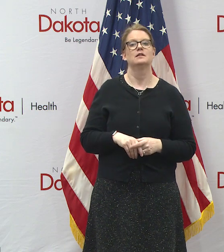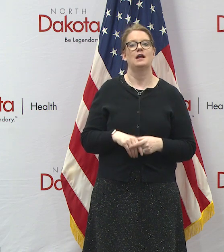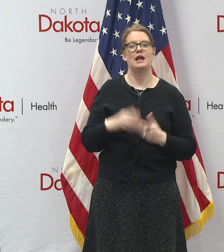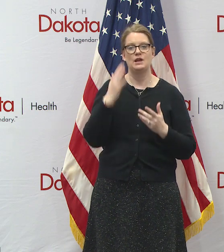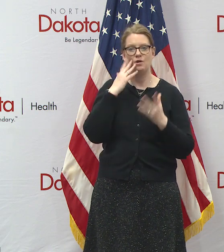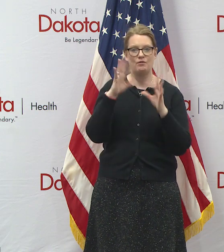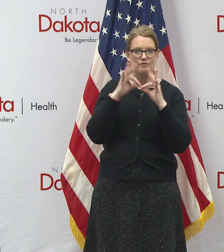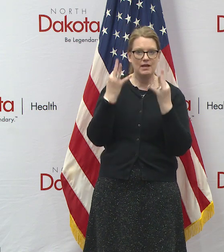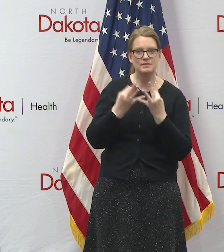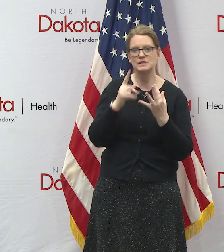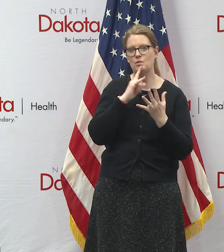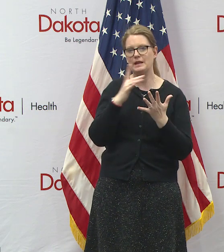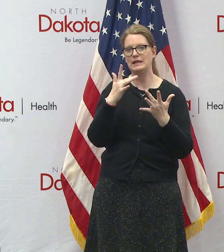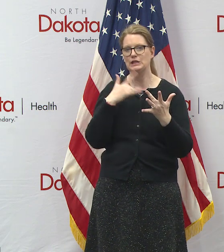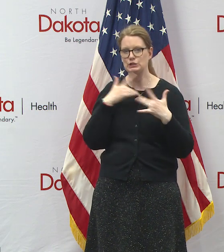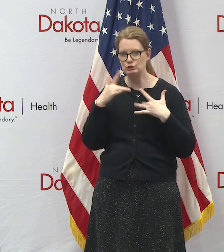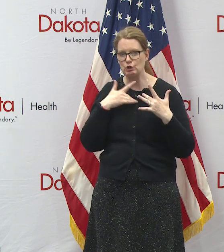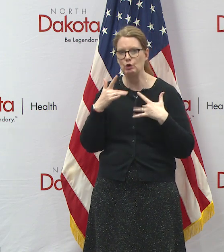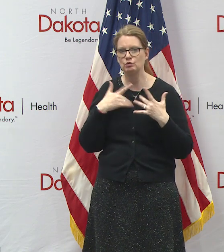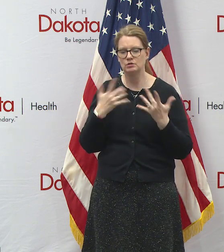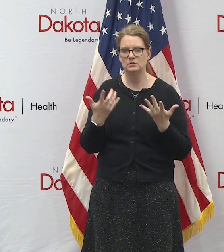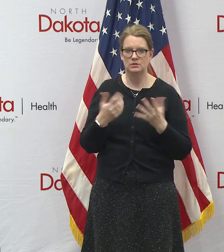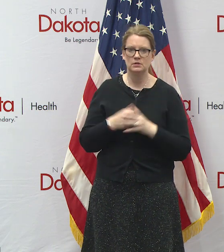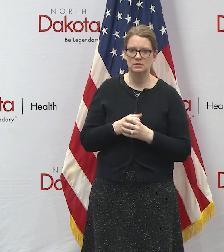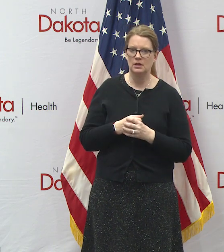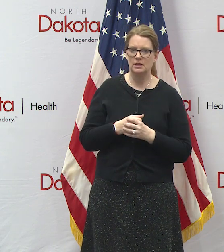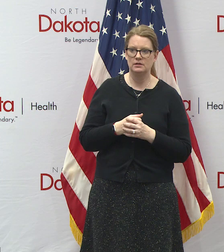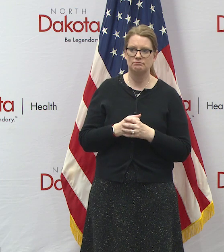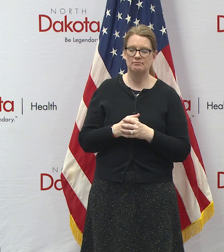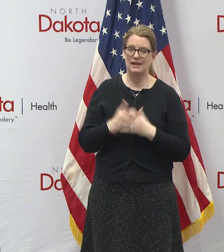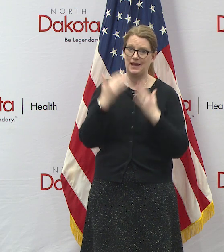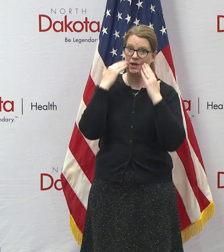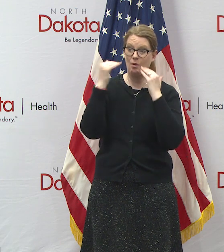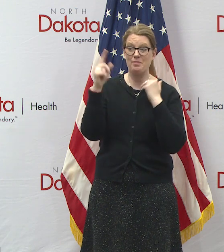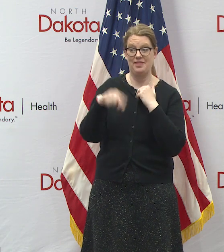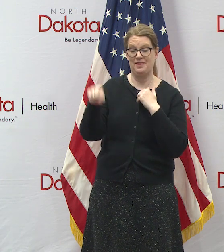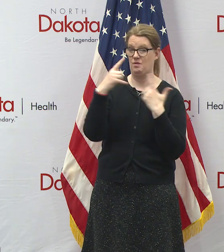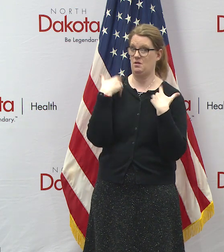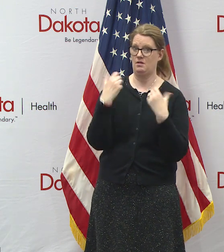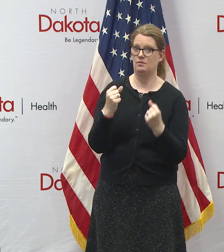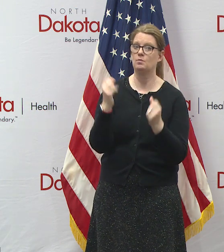those loved ones that are in the hospital and uh we hope that we recover you know